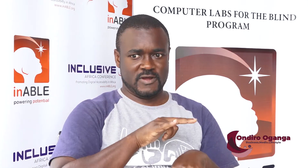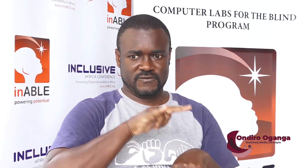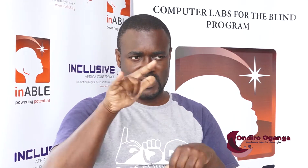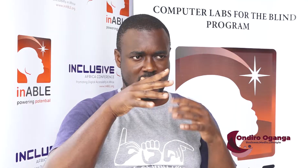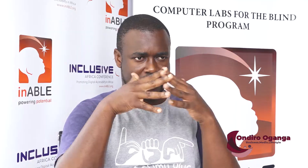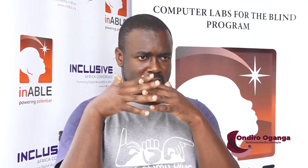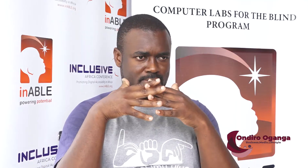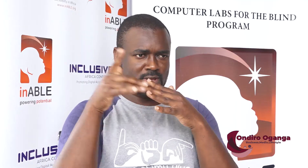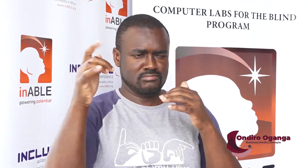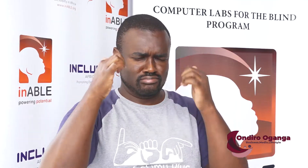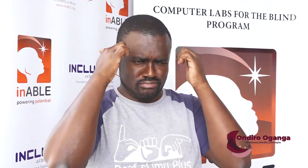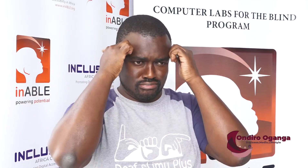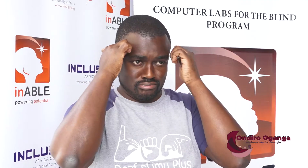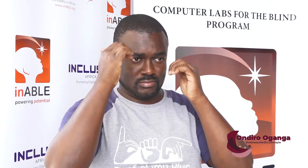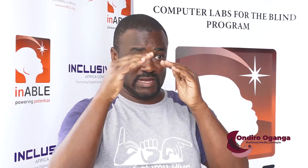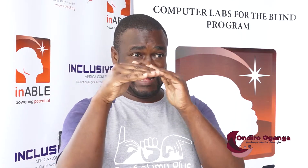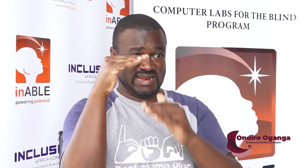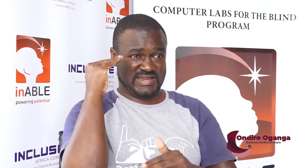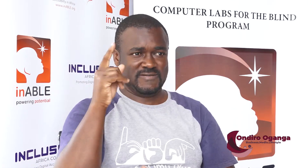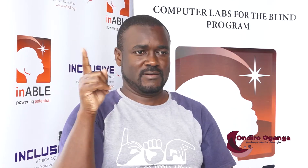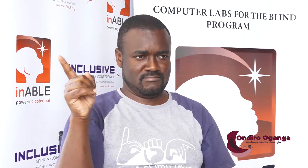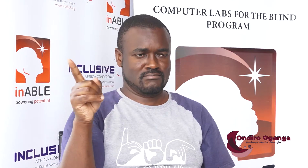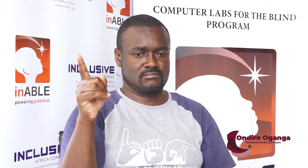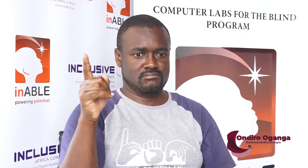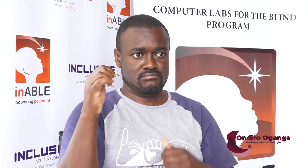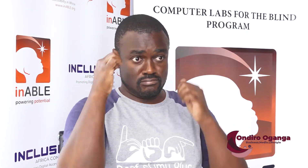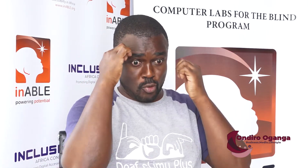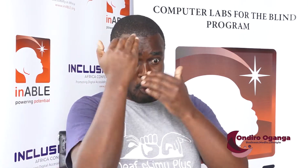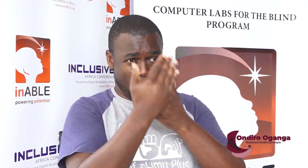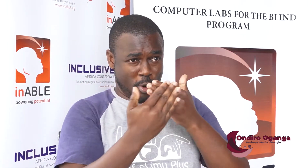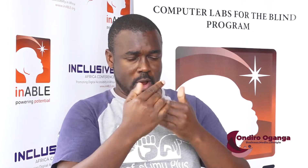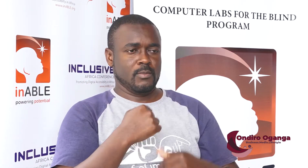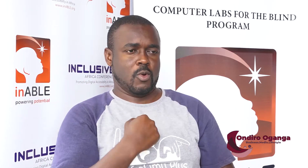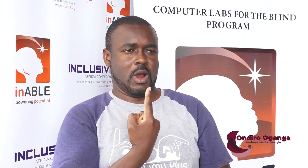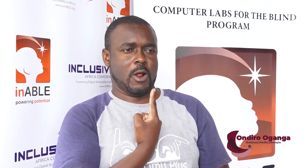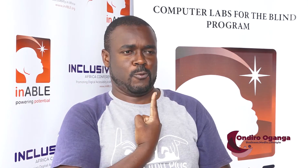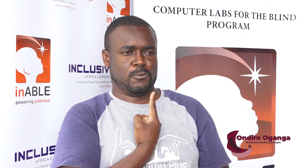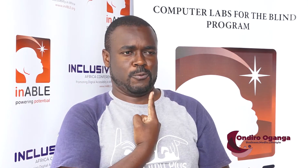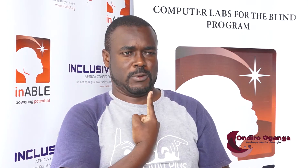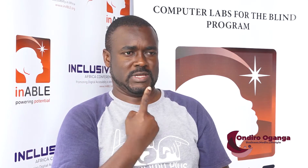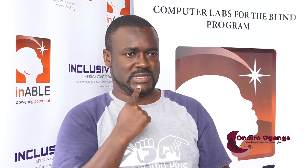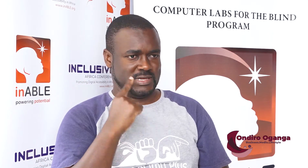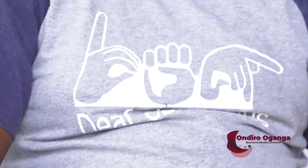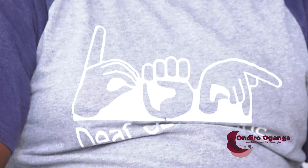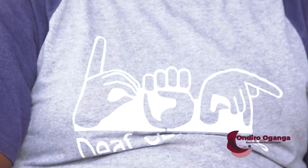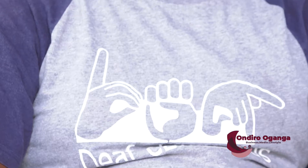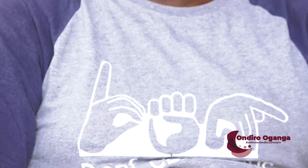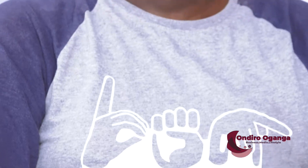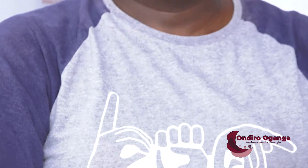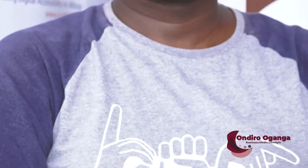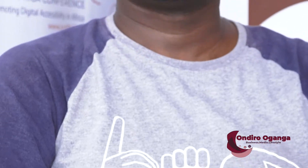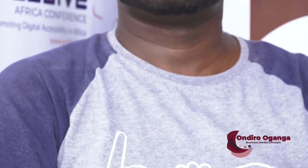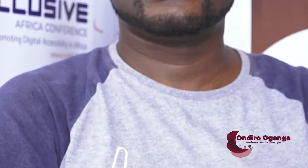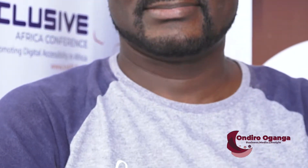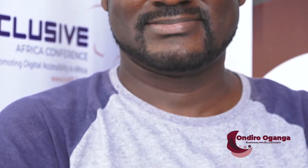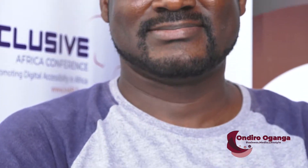school. I did my A-level after that I went to